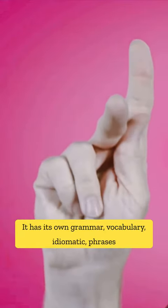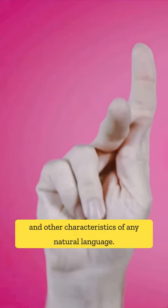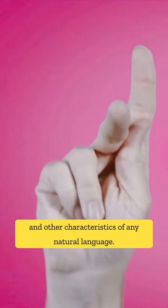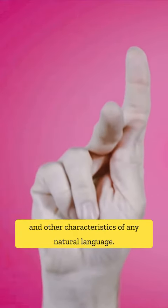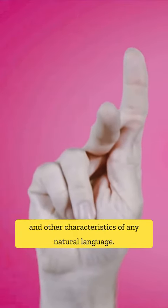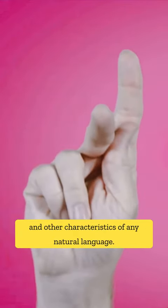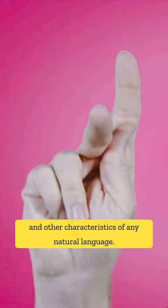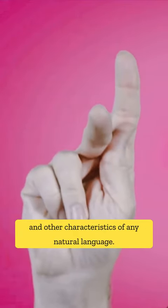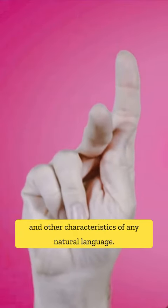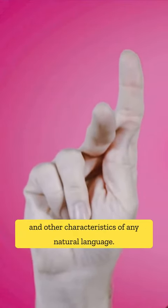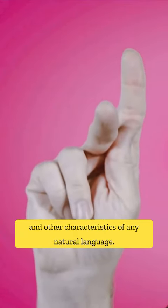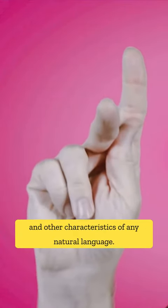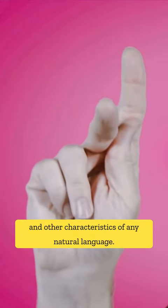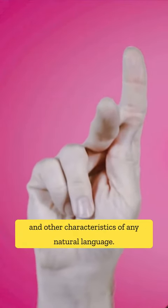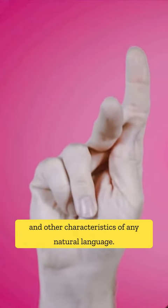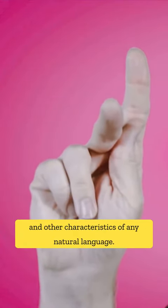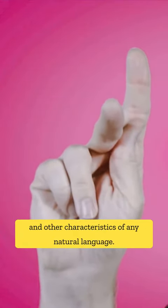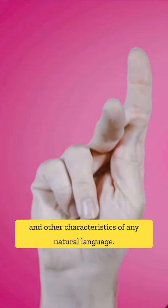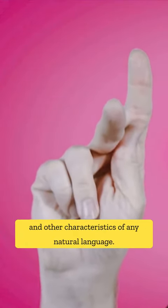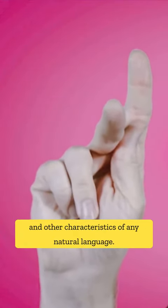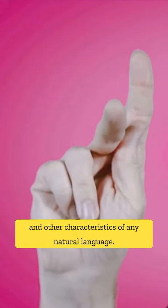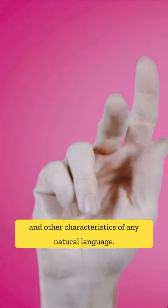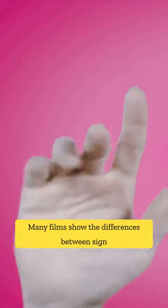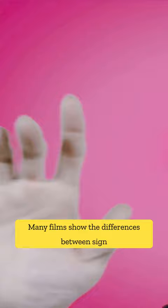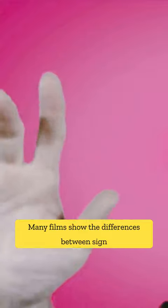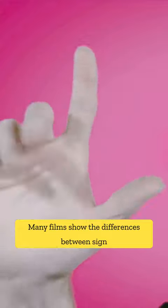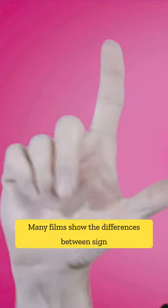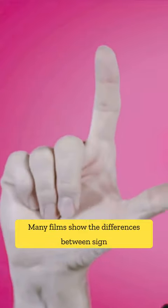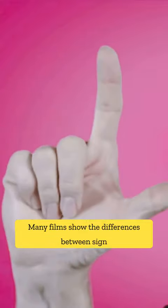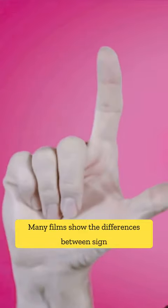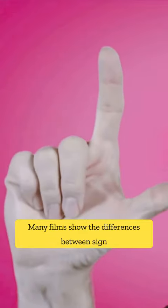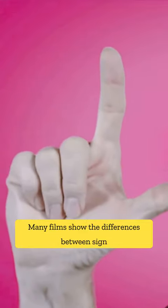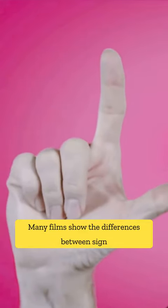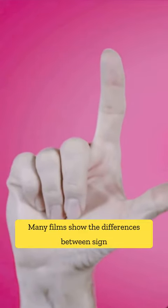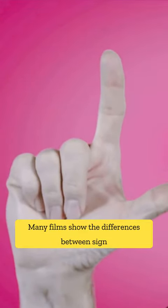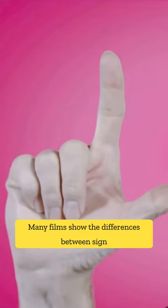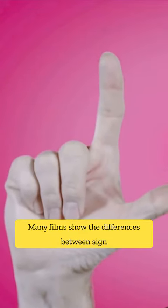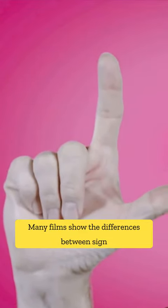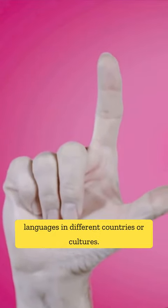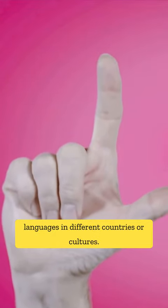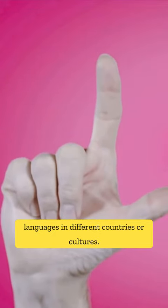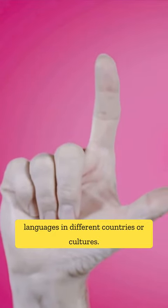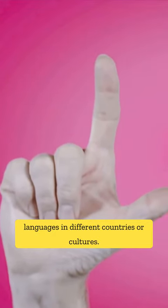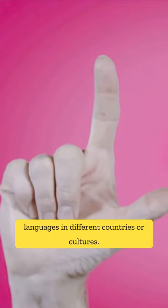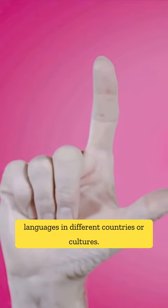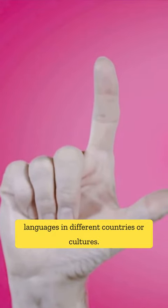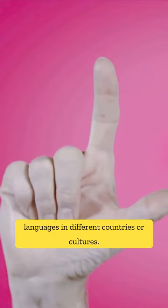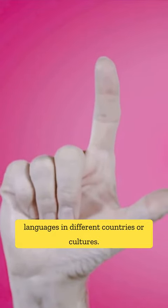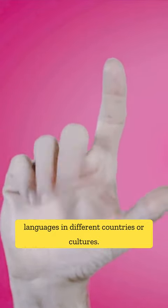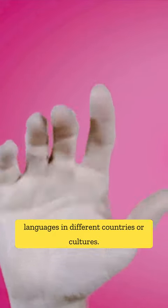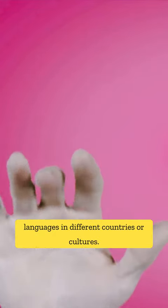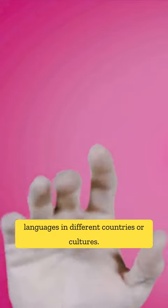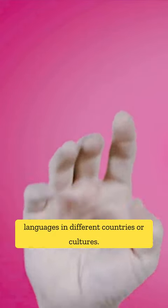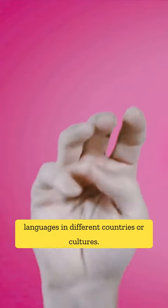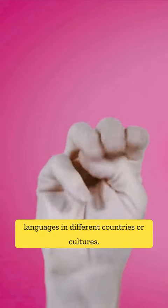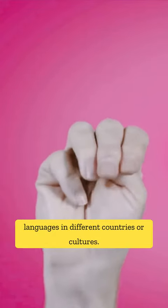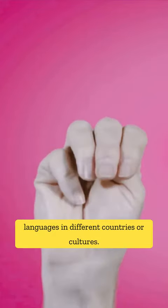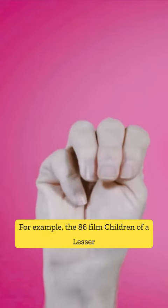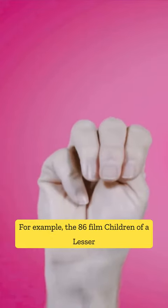and other characteristics of any natural language. Many films show the differences between sign languages in different countries or cultures. For